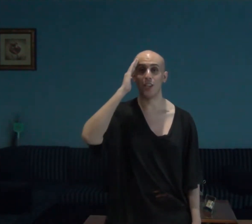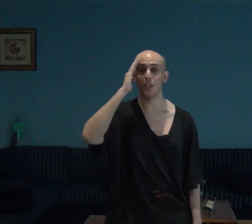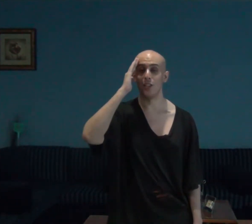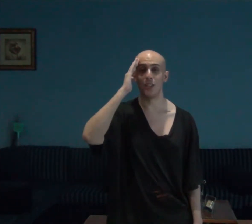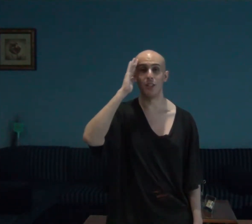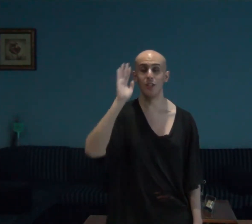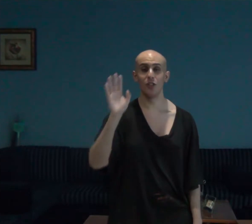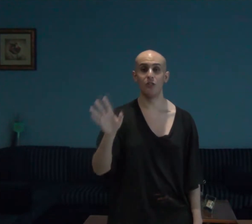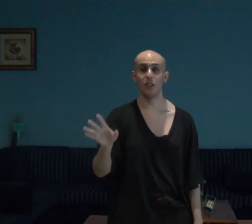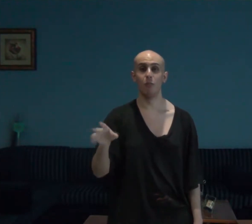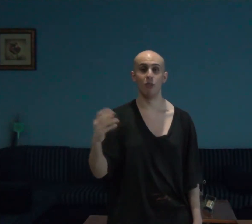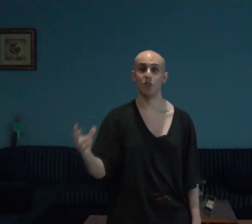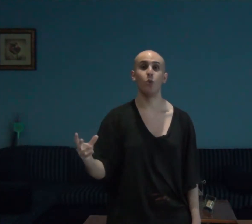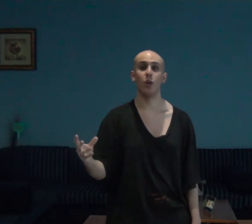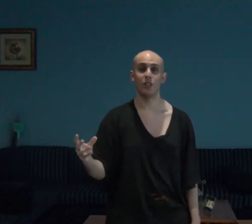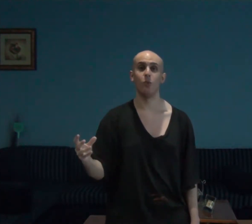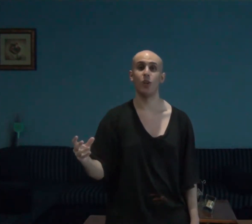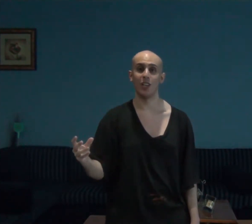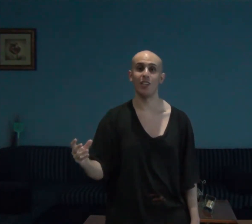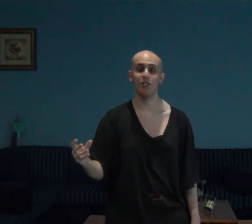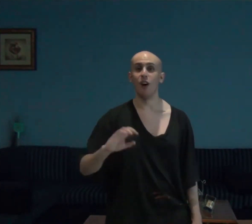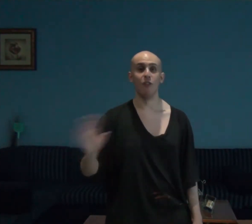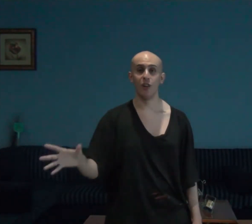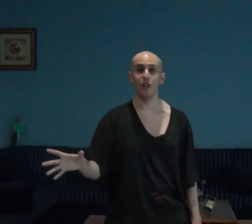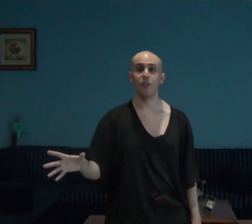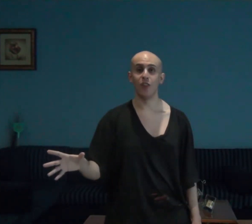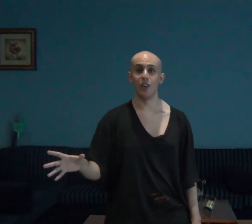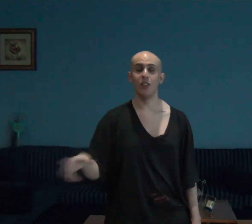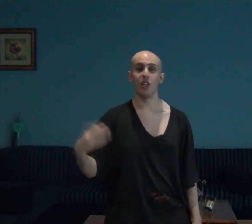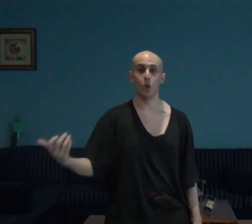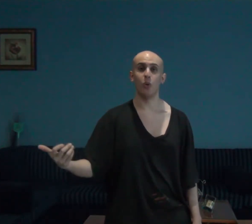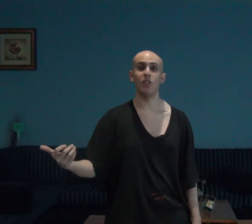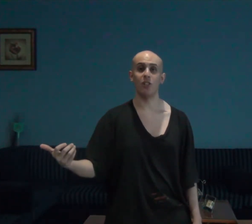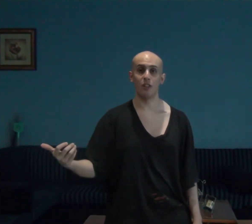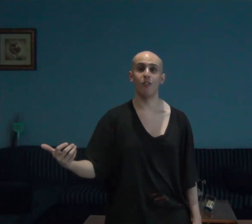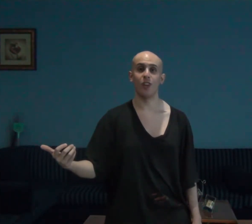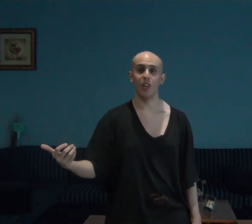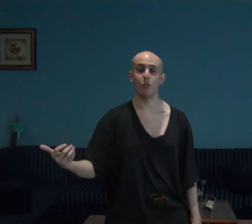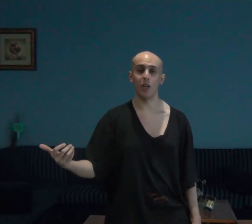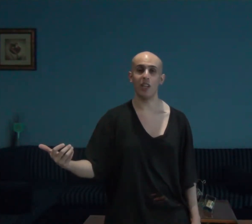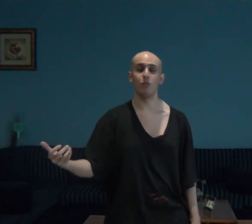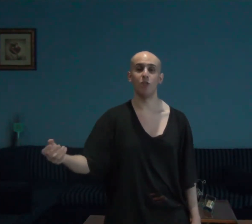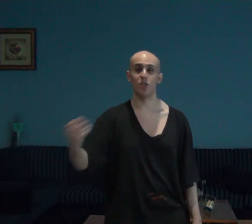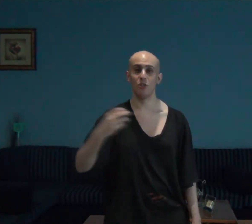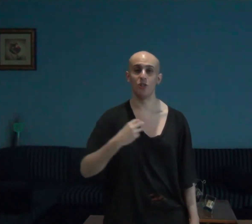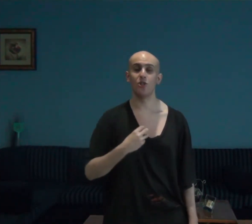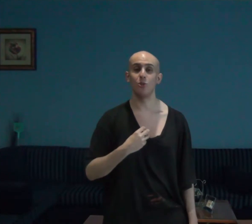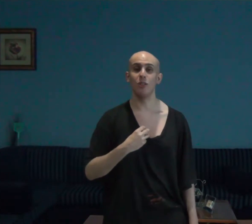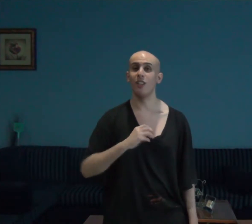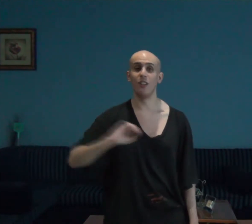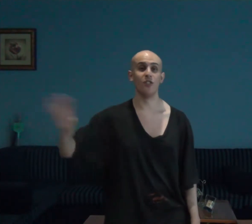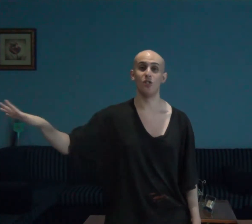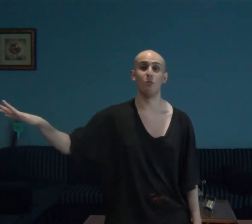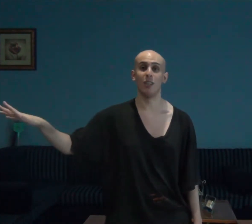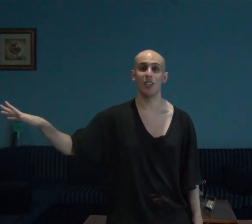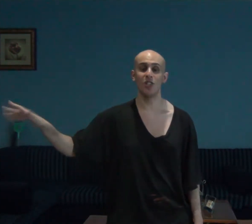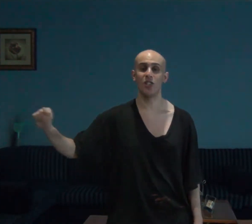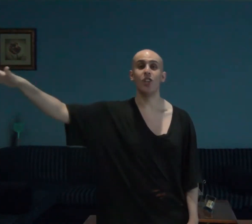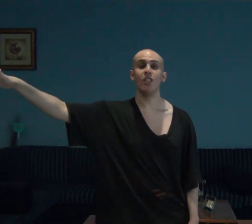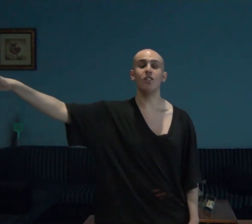god this film was quite a ride a very fun and quite terrifying ride which yours truly loves so much daniel